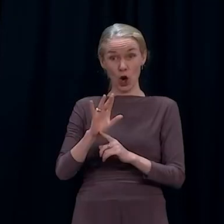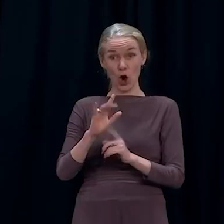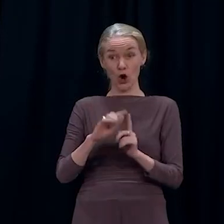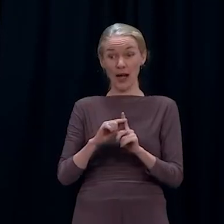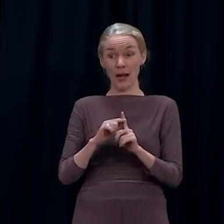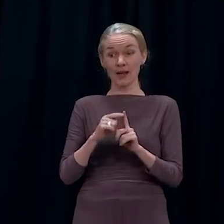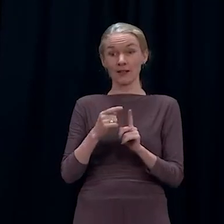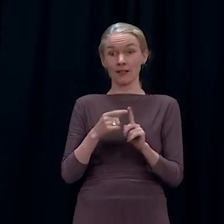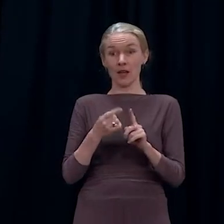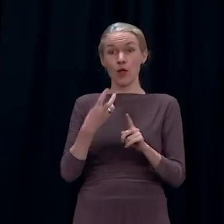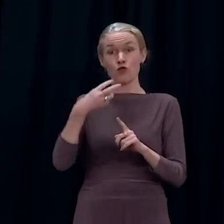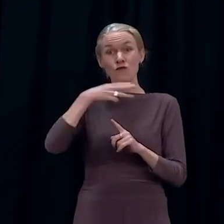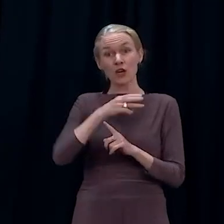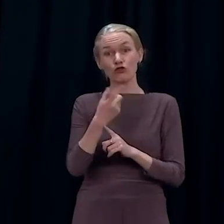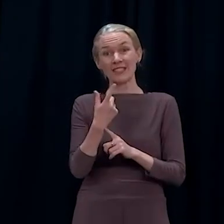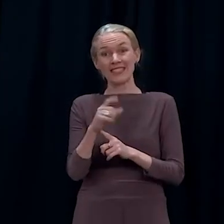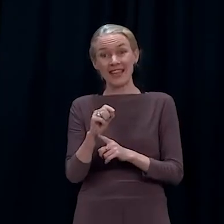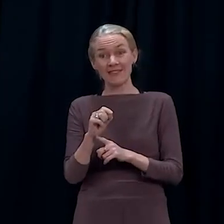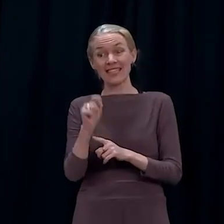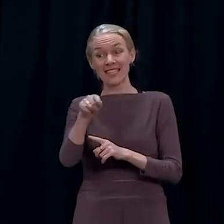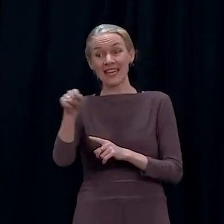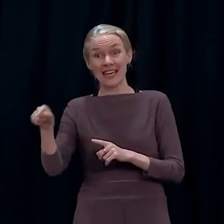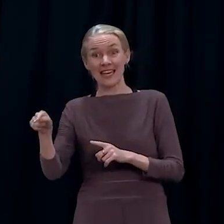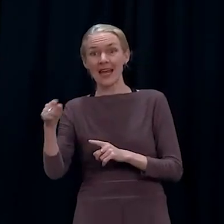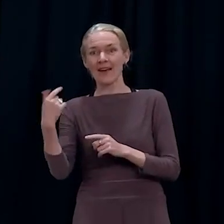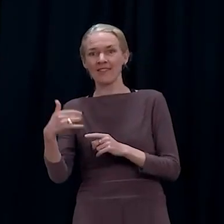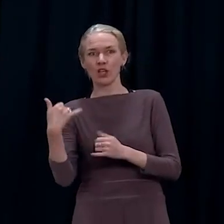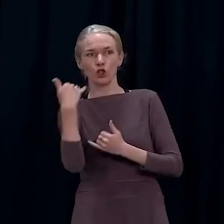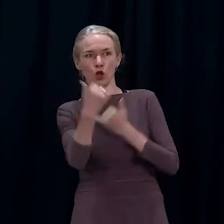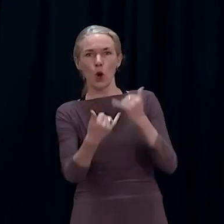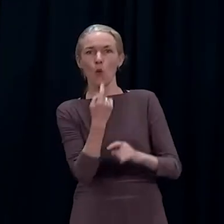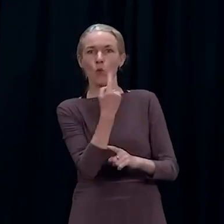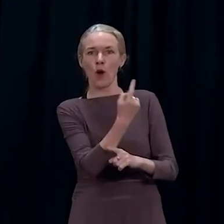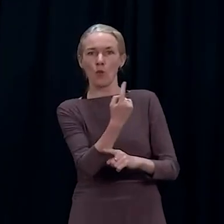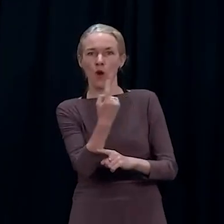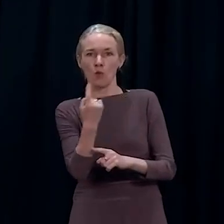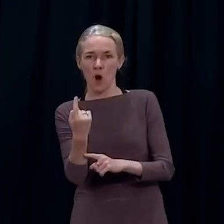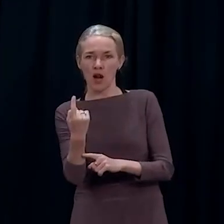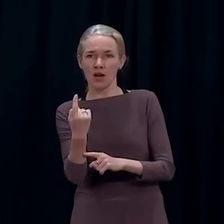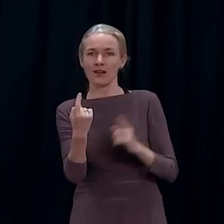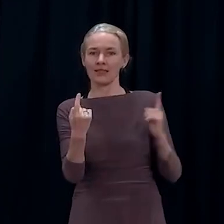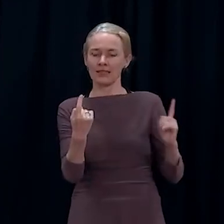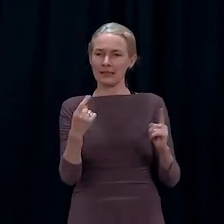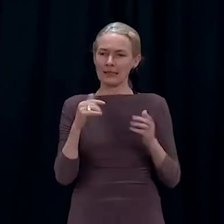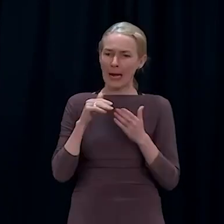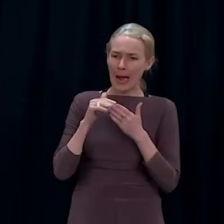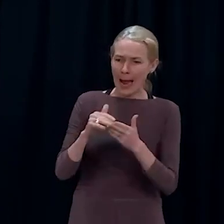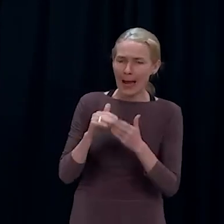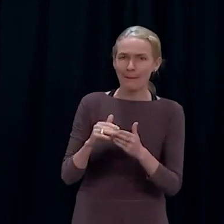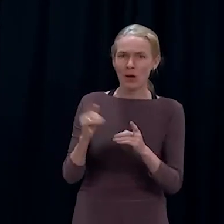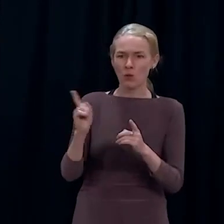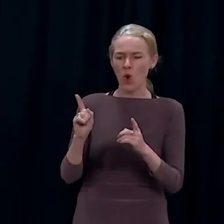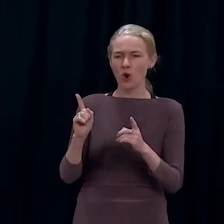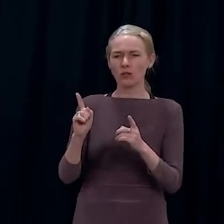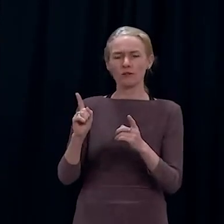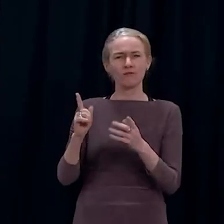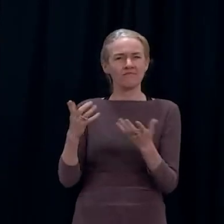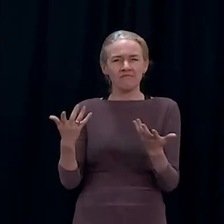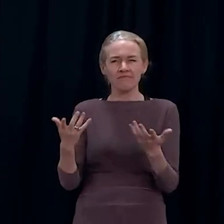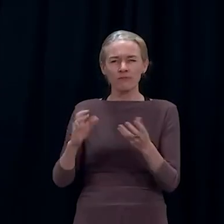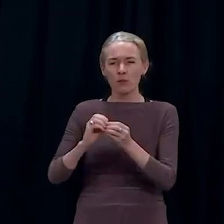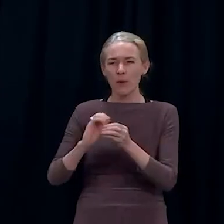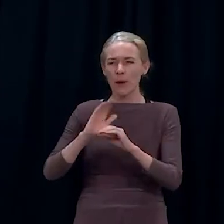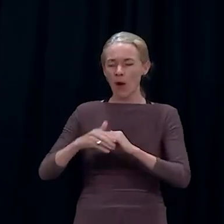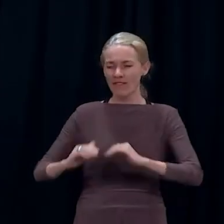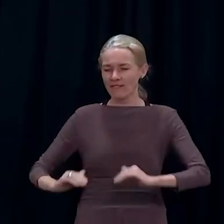370 incidents involving mostly flooding, power lines down and trees down. Auckland Emergency